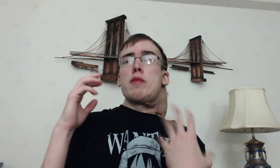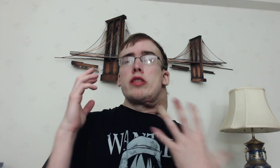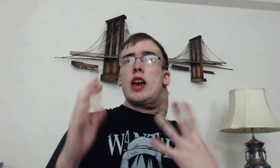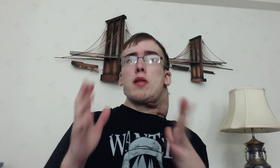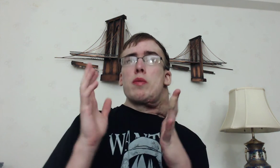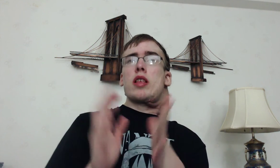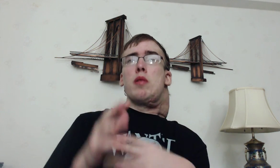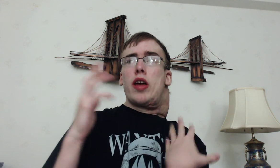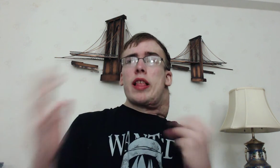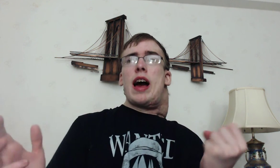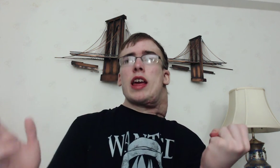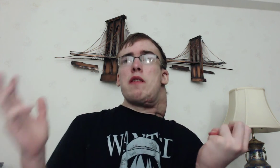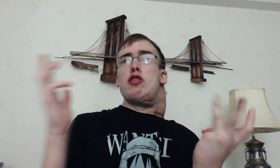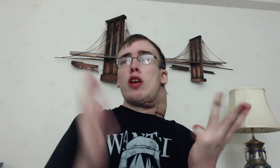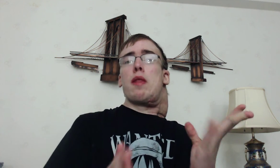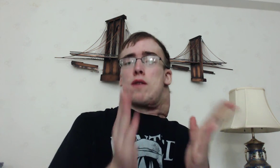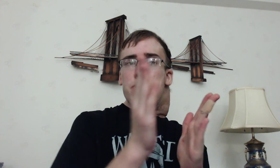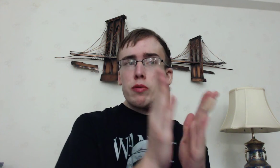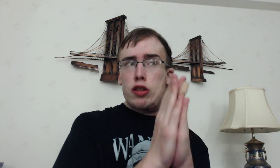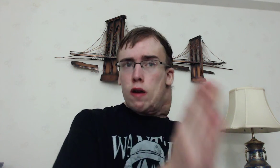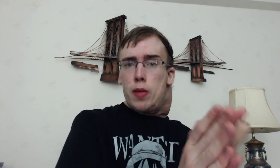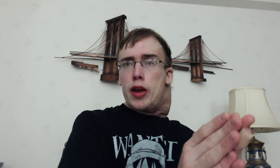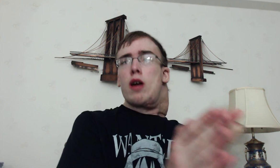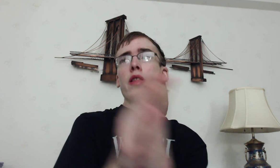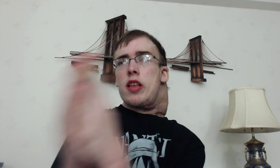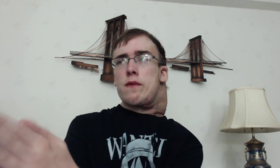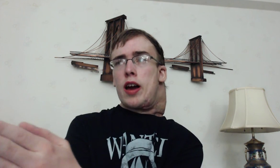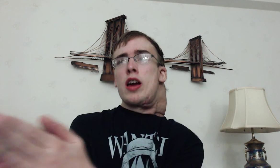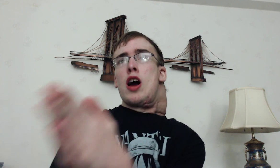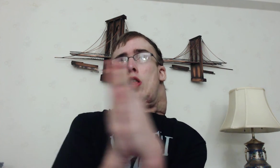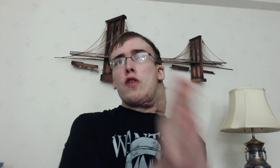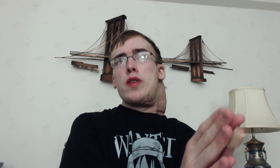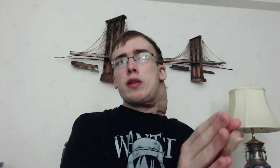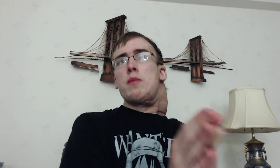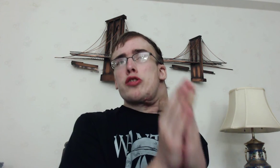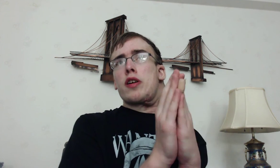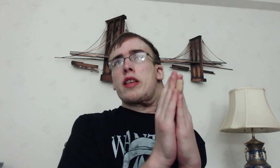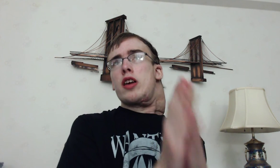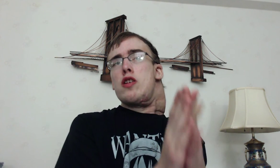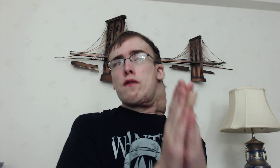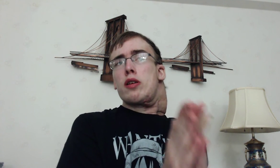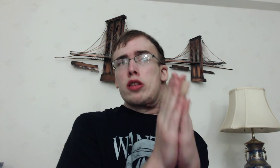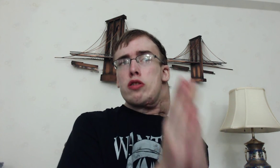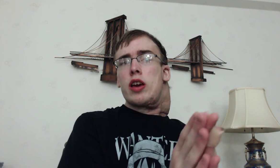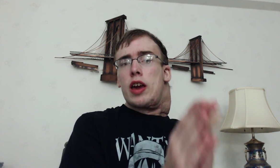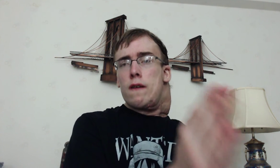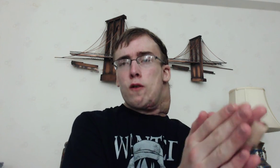believe it will be somewhat like that Even if you look at the fight between Dolphin Mingo and this fight Luffy was able to continue using Gear Force